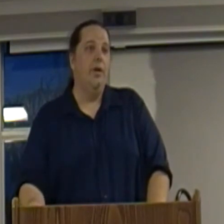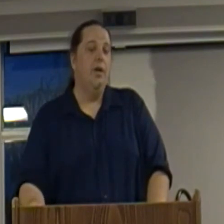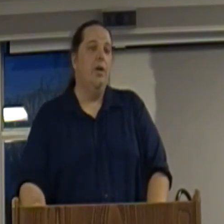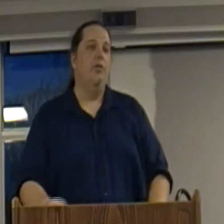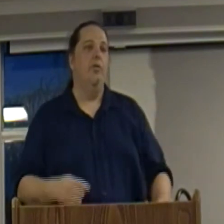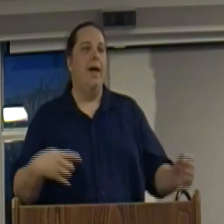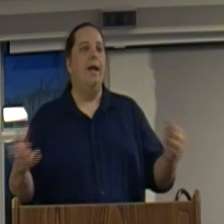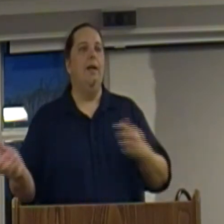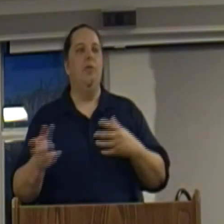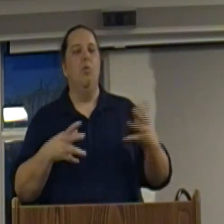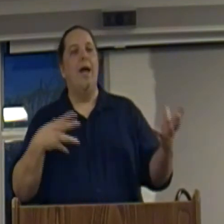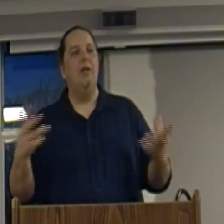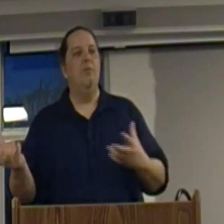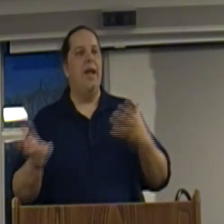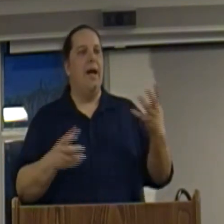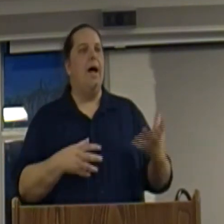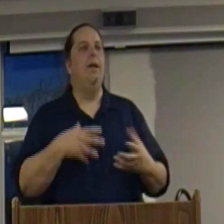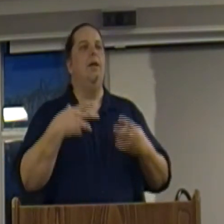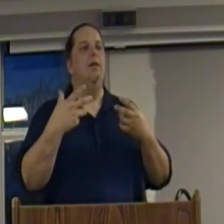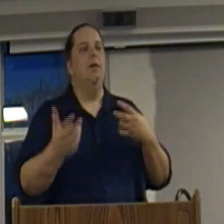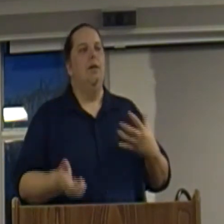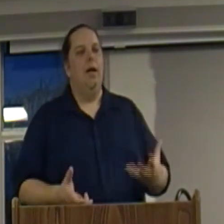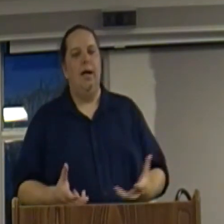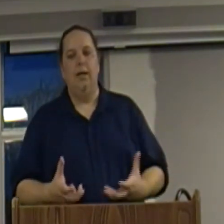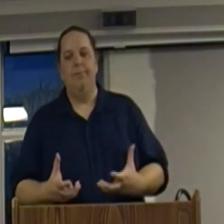So, that it's a random, chaotic, uh,